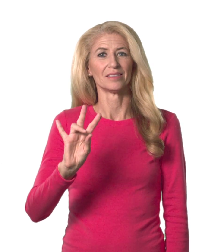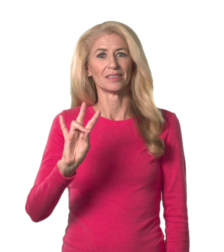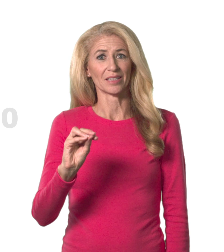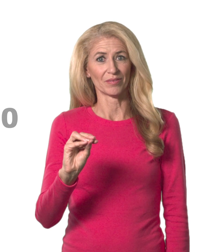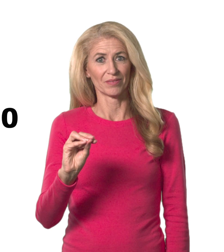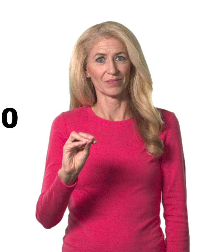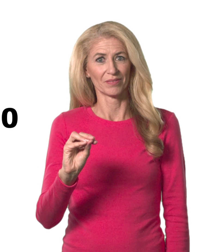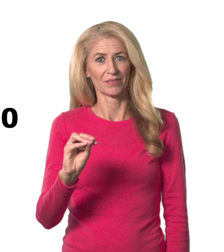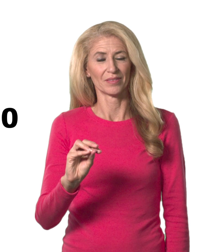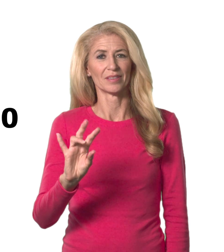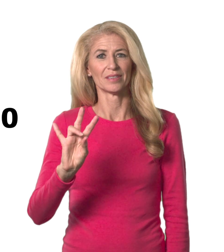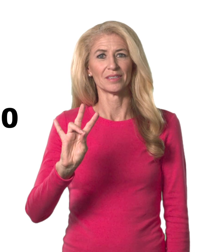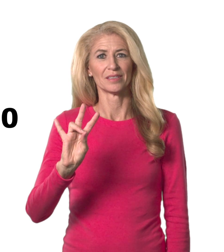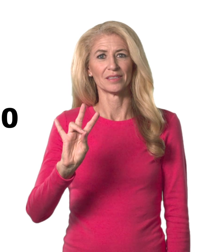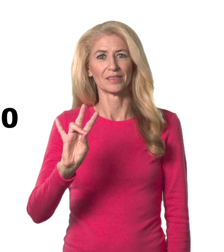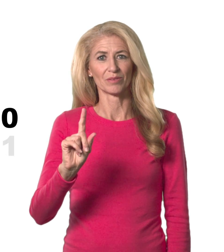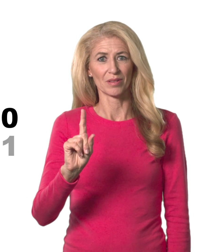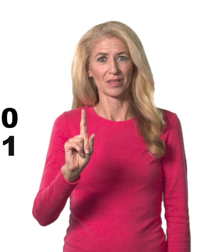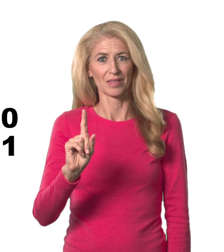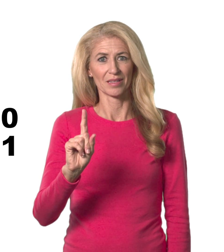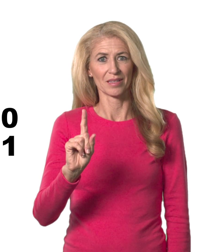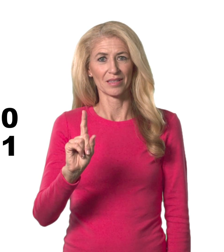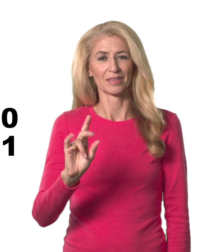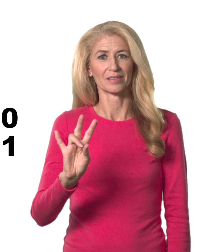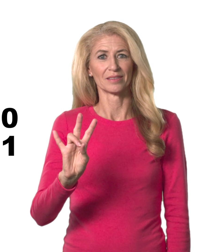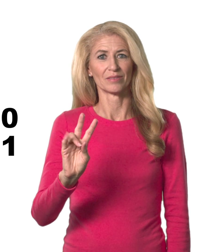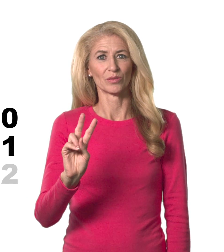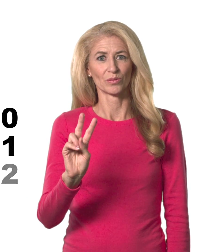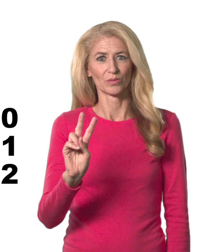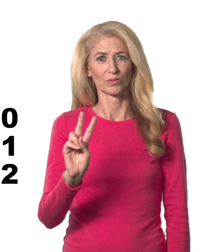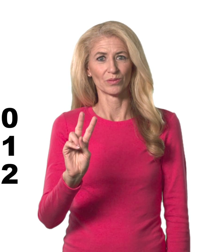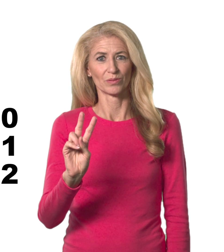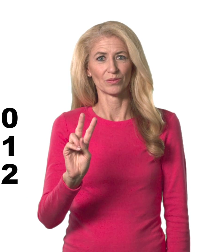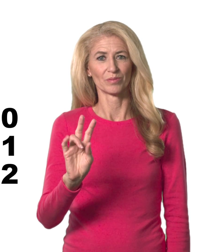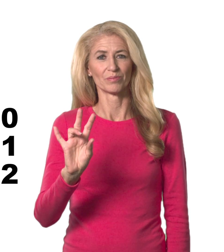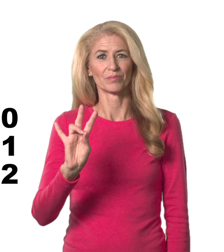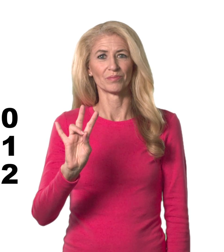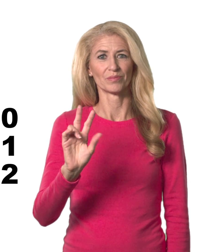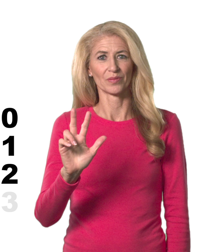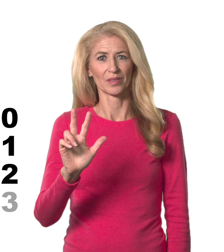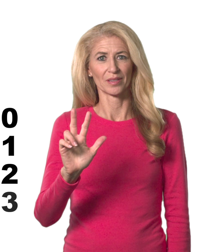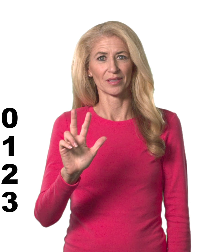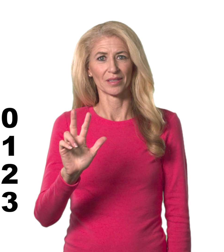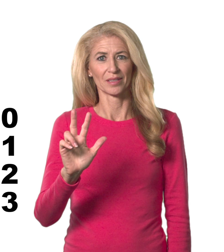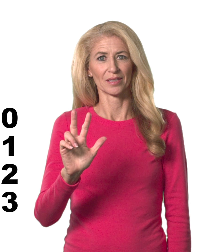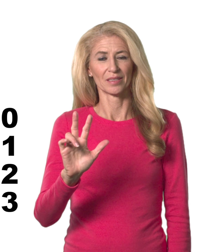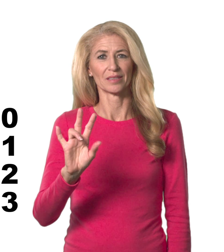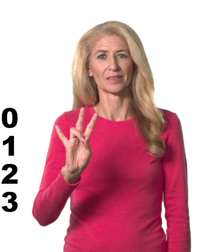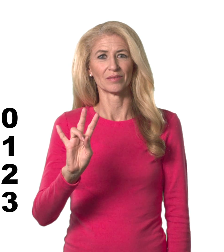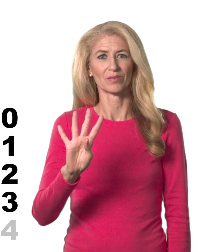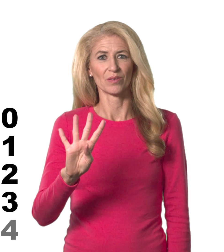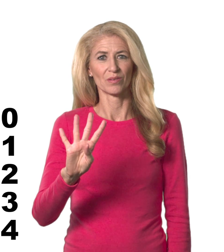70. 70, 71, 72, 73, 74,